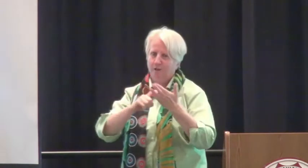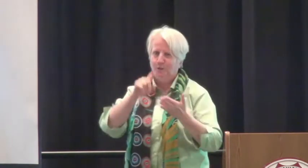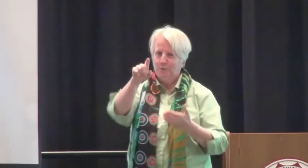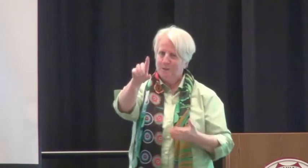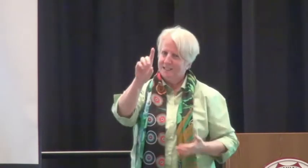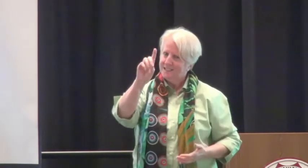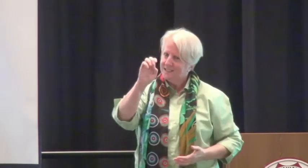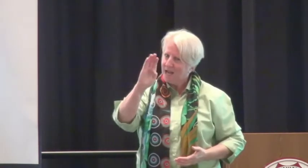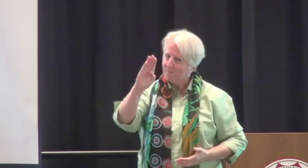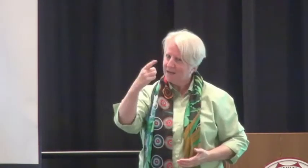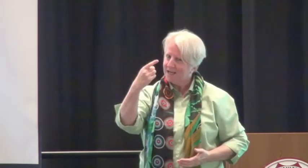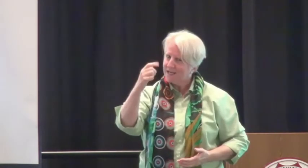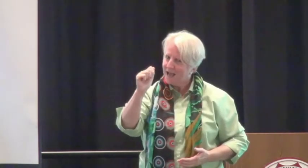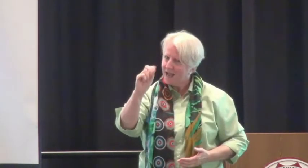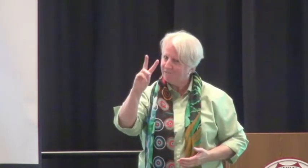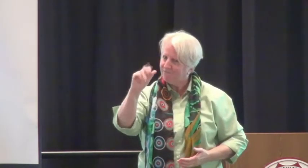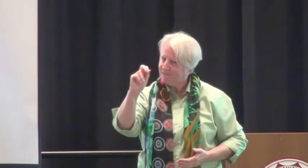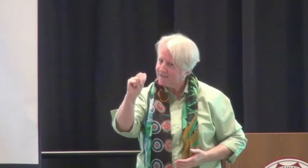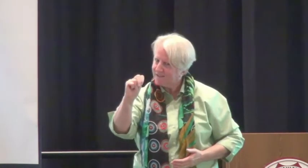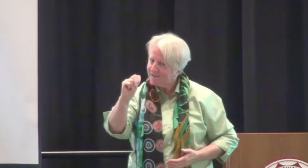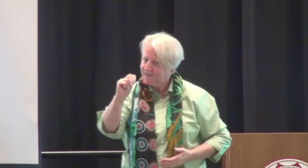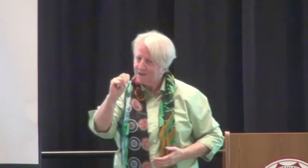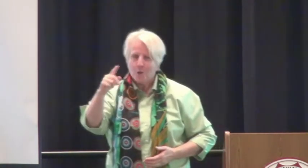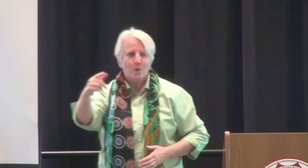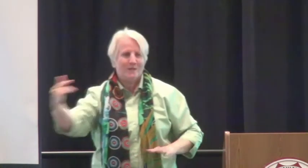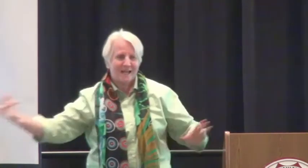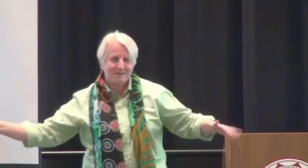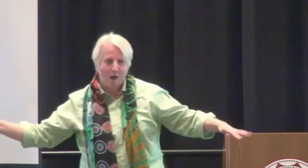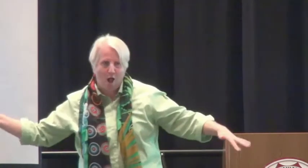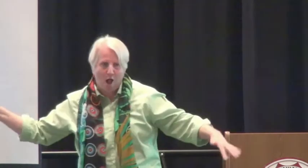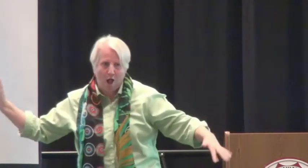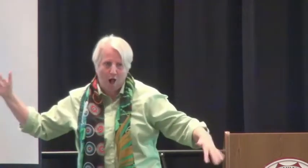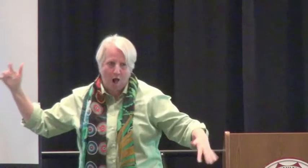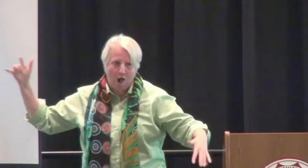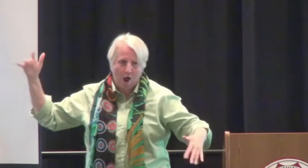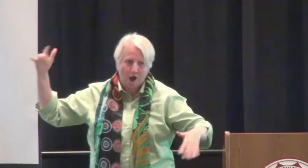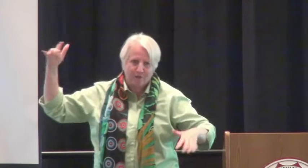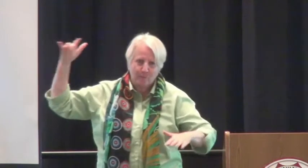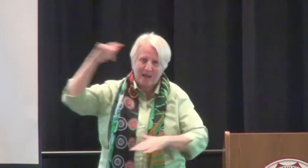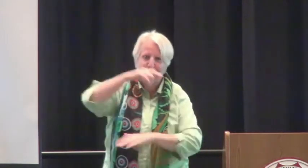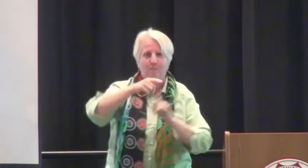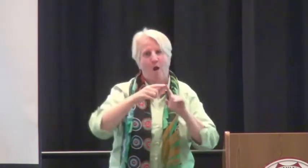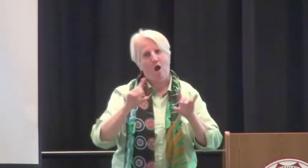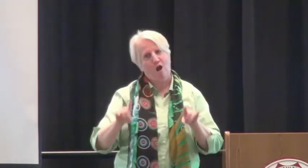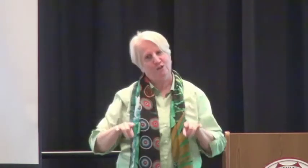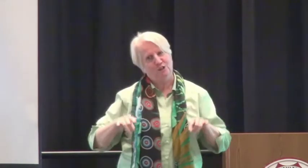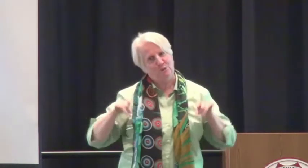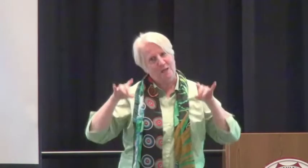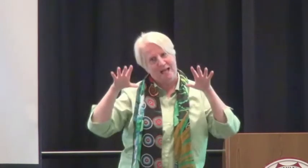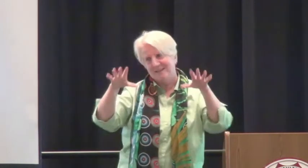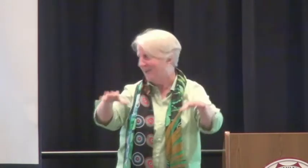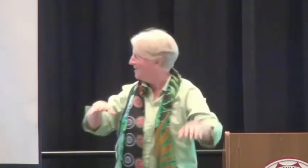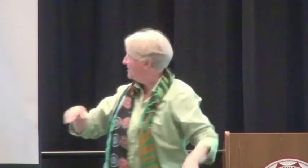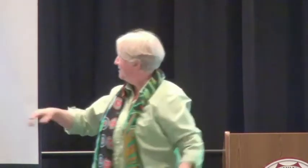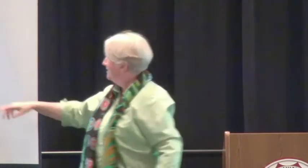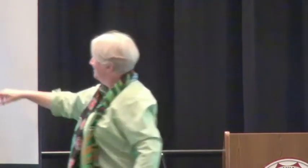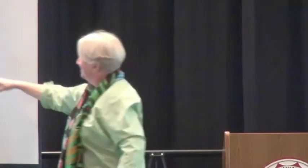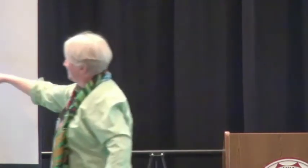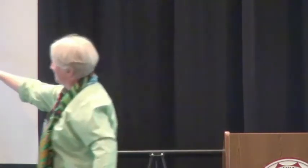I also want to acknowledge you, Debbie Gavin, who's come all the way from Australia.